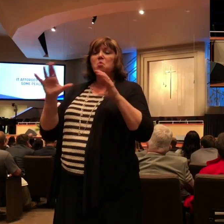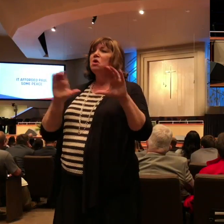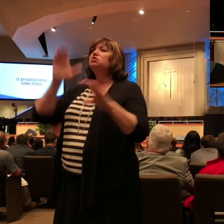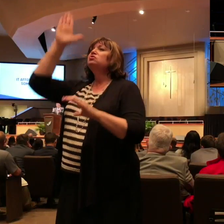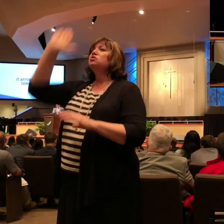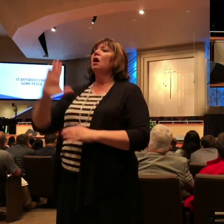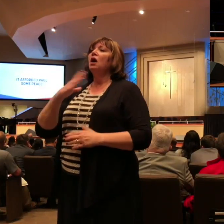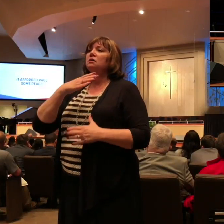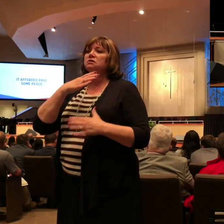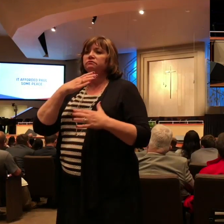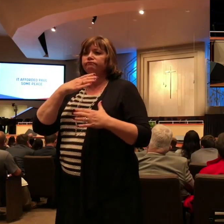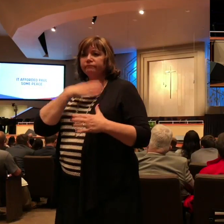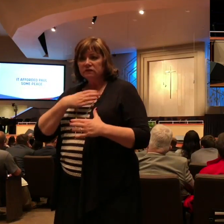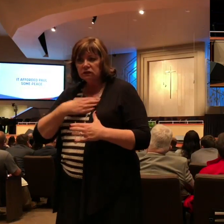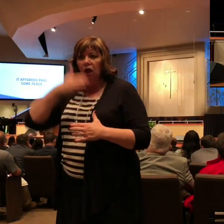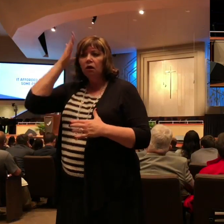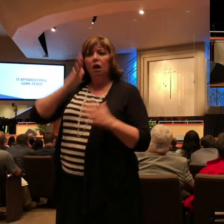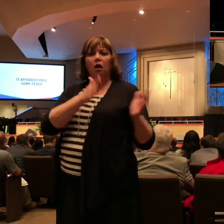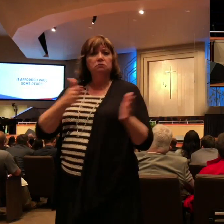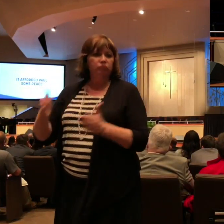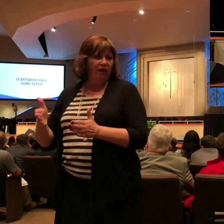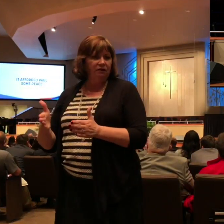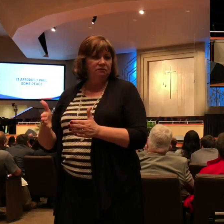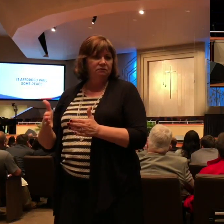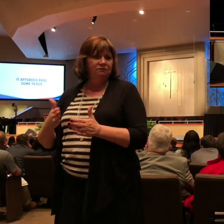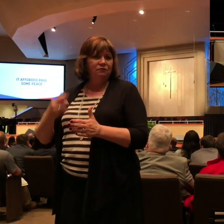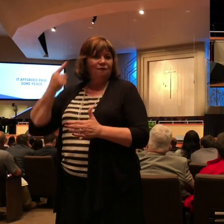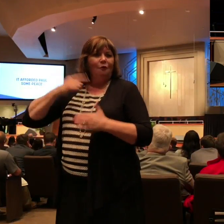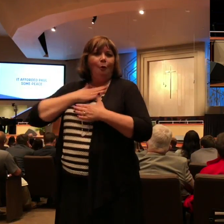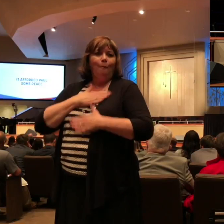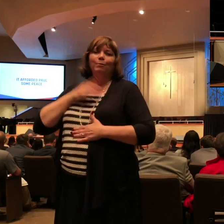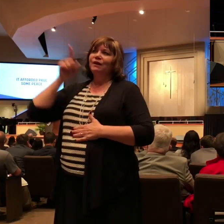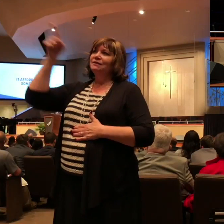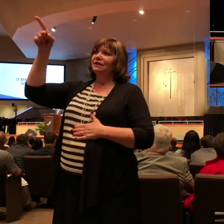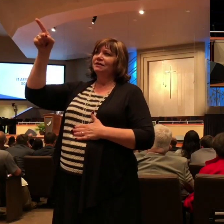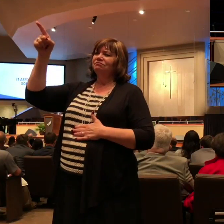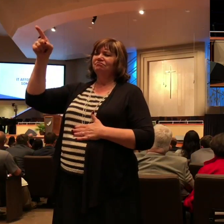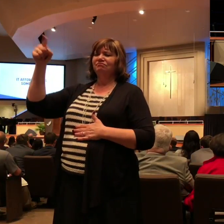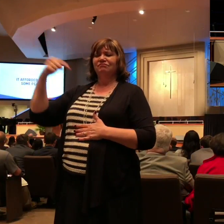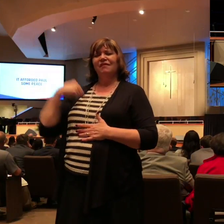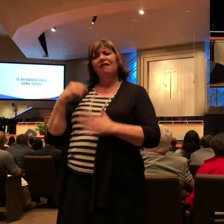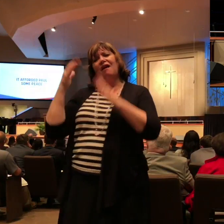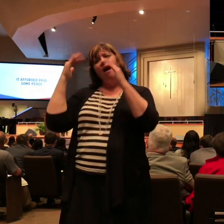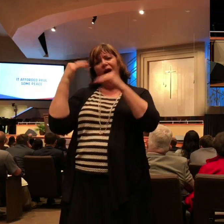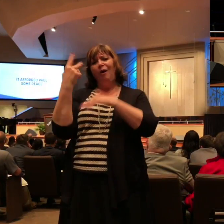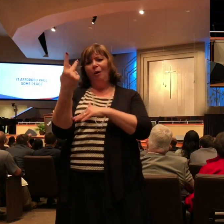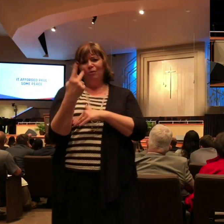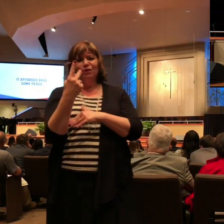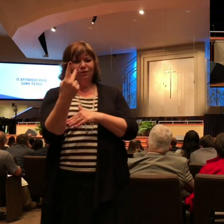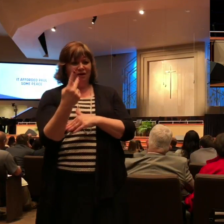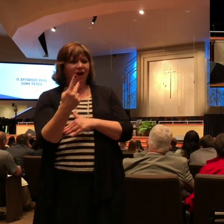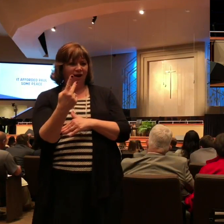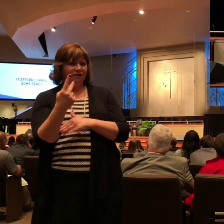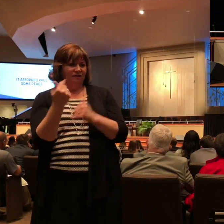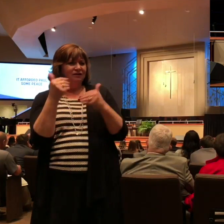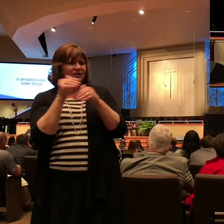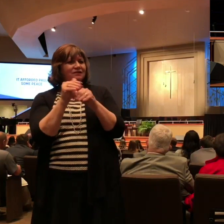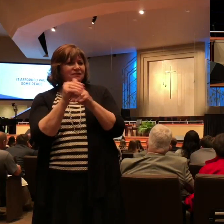for the pleasure of the Lord Jesus Christ may you and I tonight as we take this journey of joy